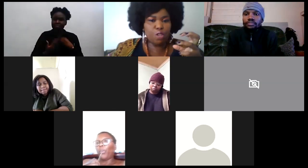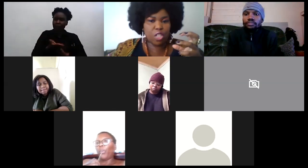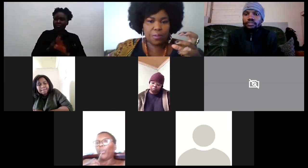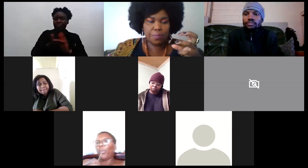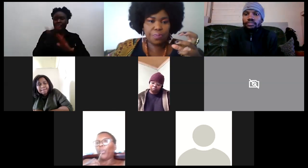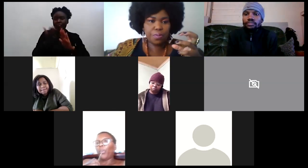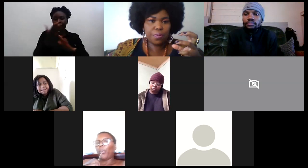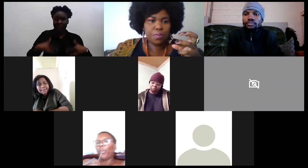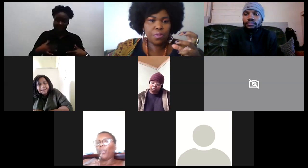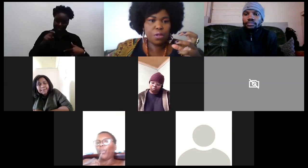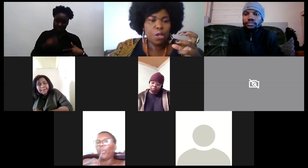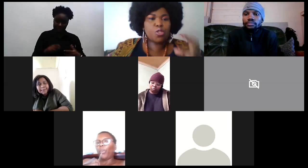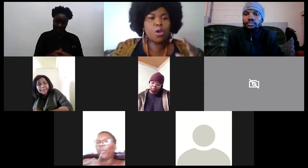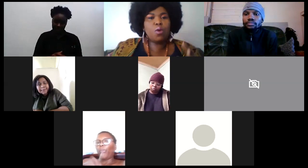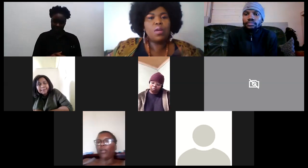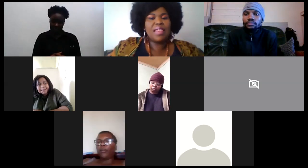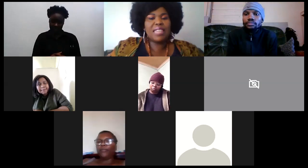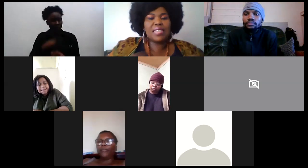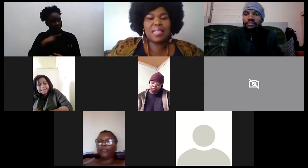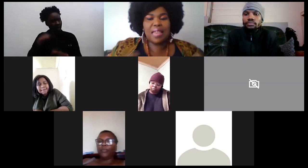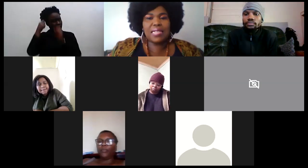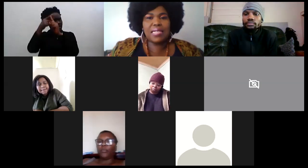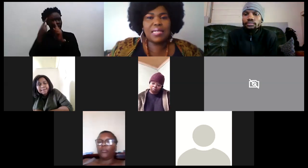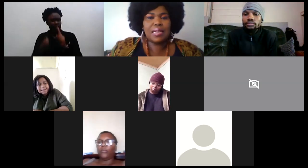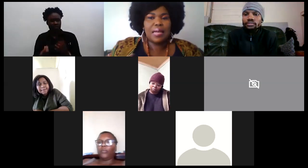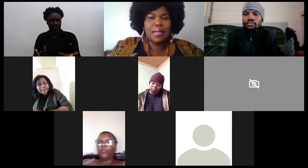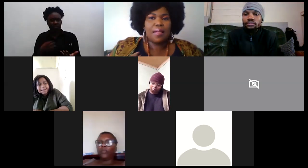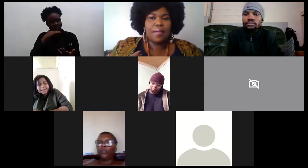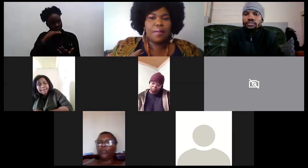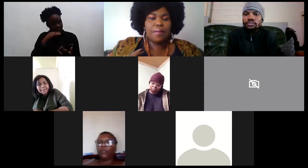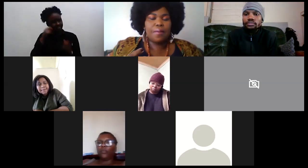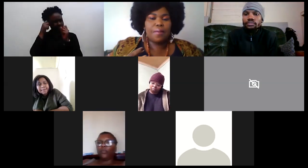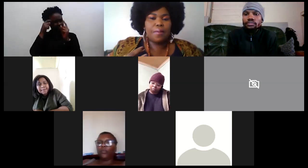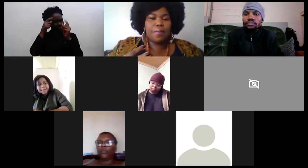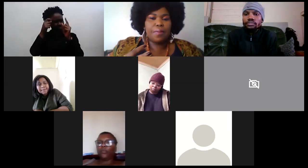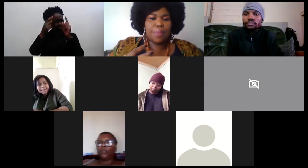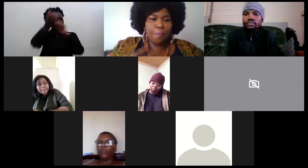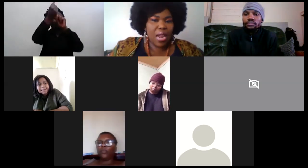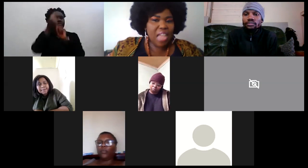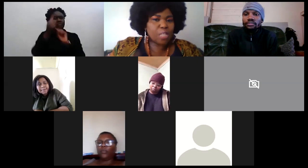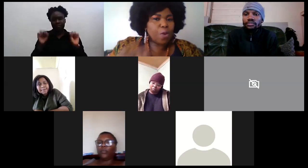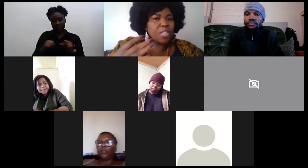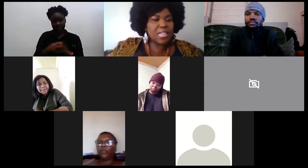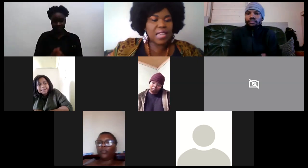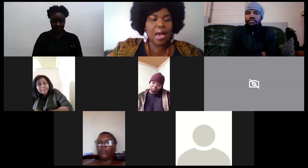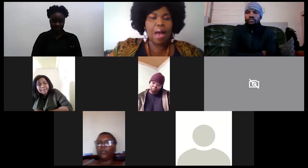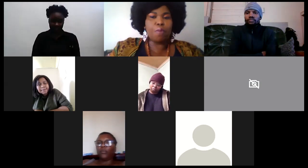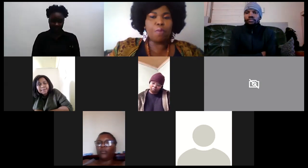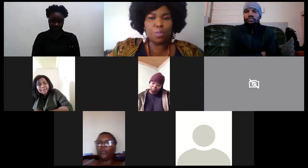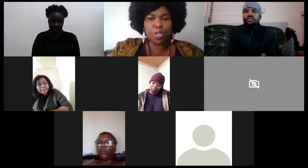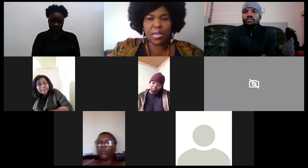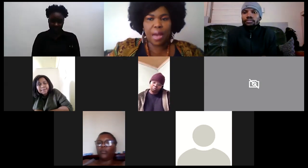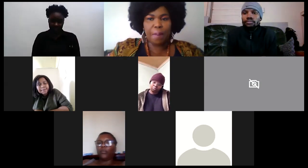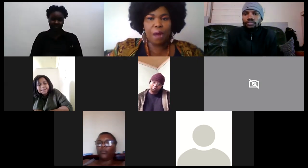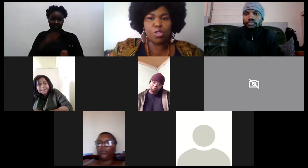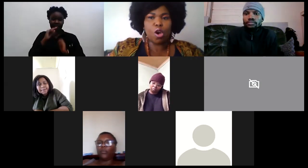in the future so that that is the last point that i'm going